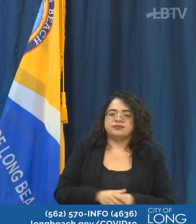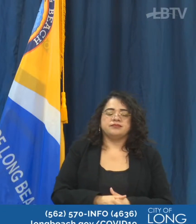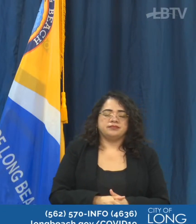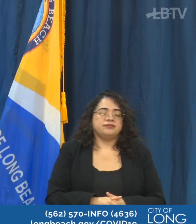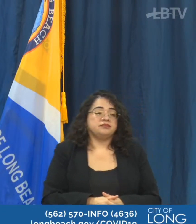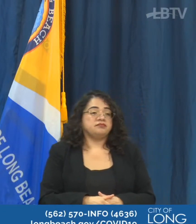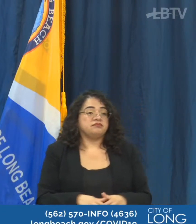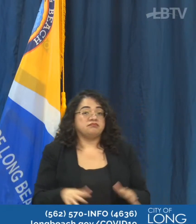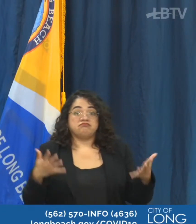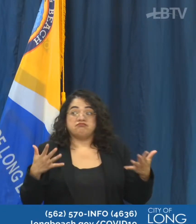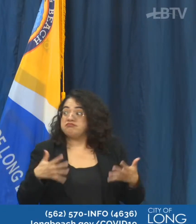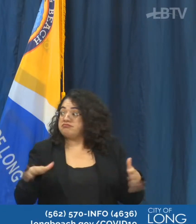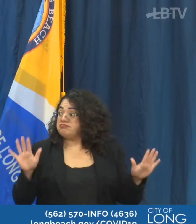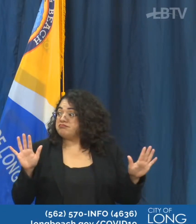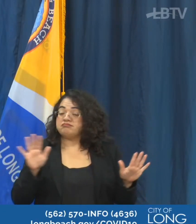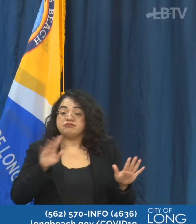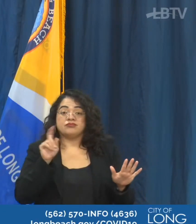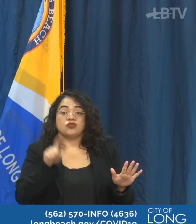And that's it for the questions.